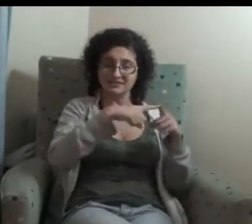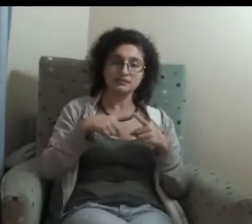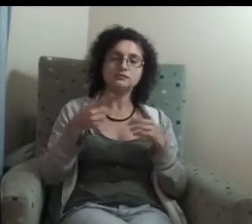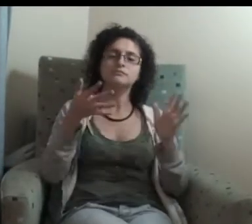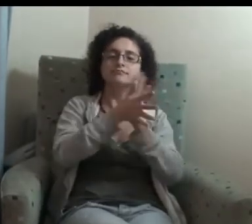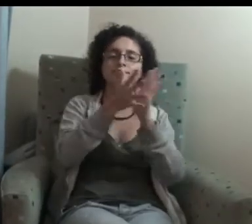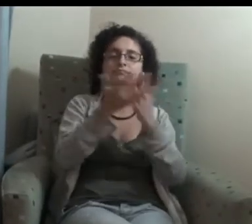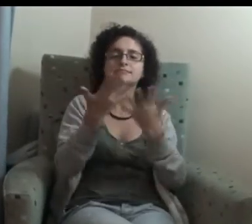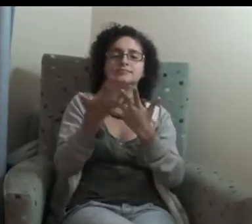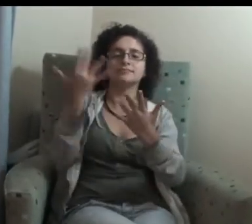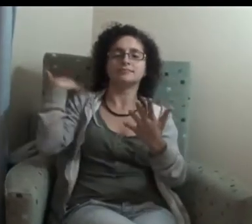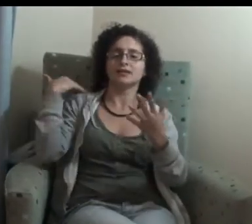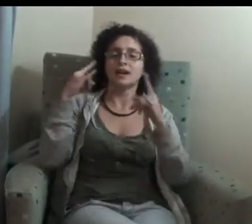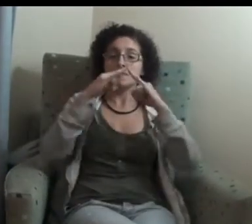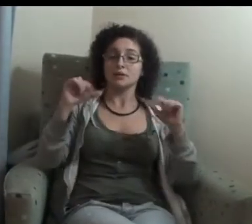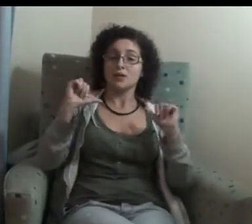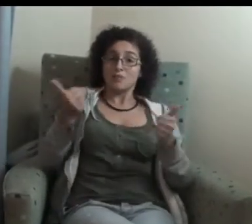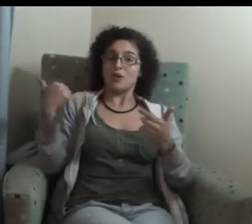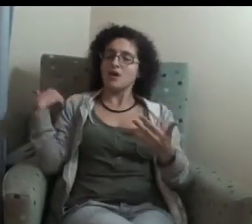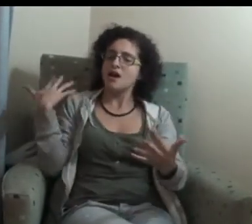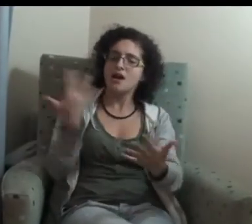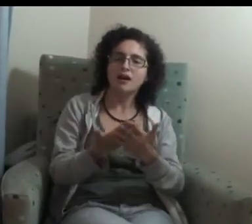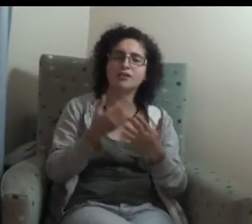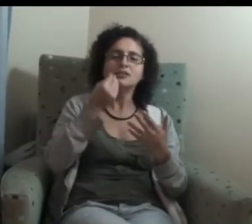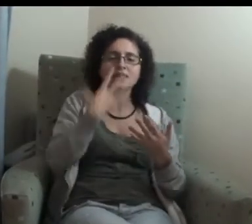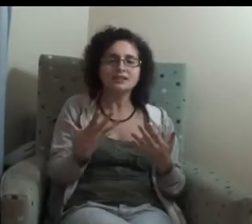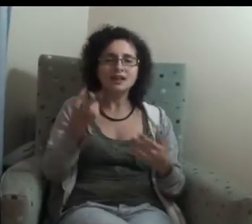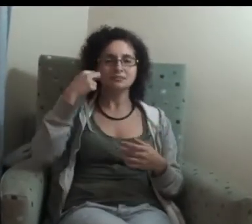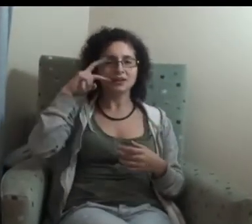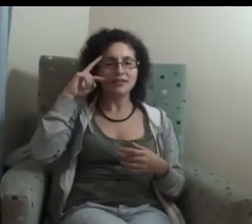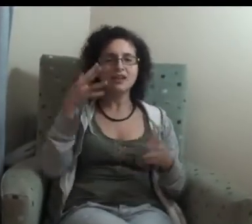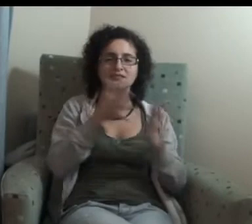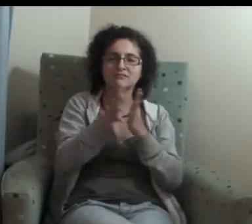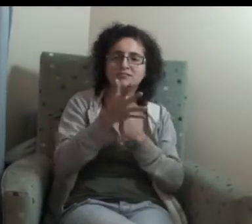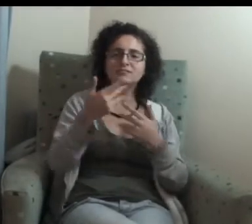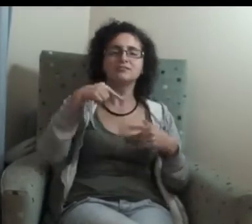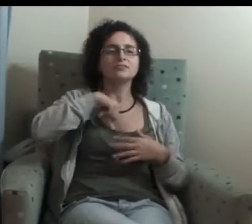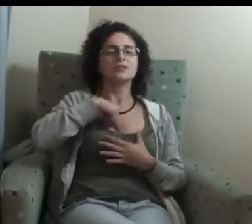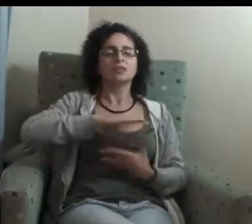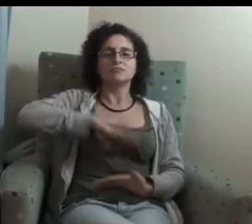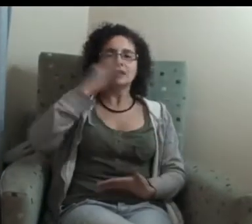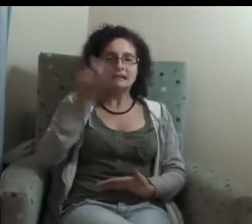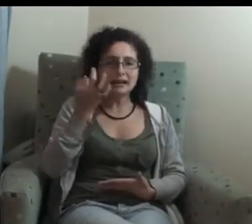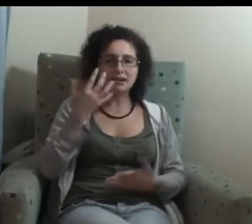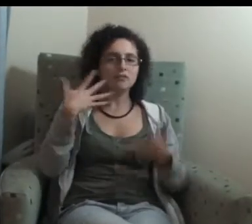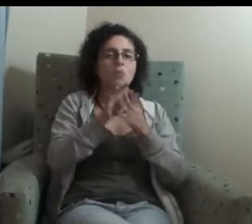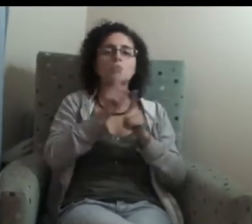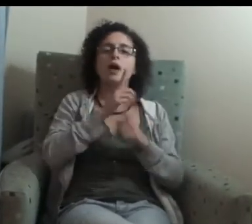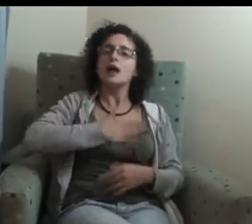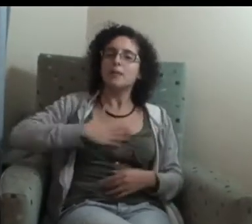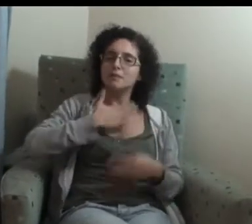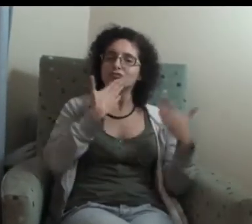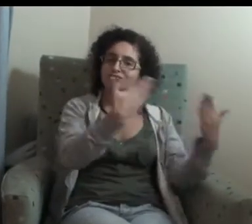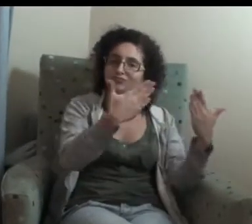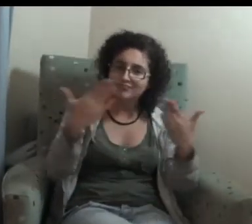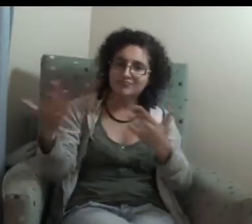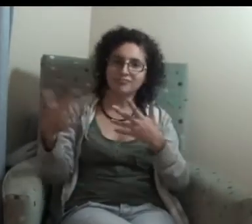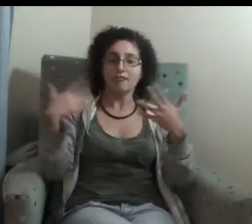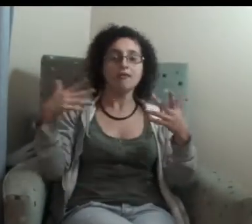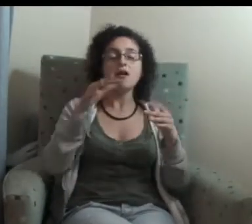you, I think you played a national championship league side. Yeah, that was a great day for our time. was, you know, not